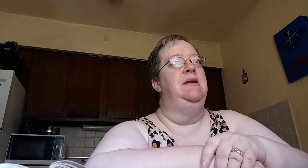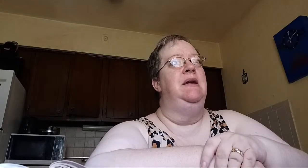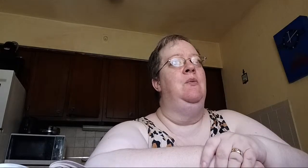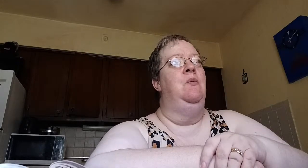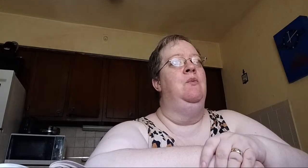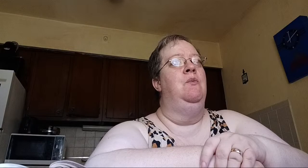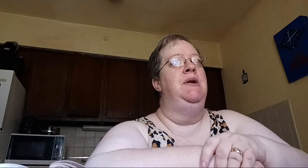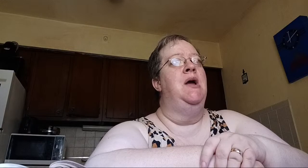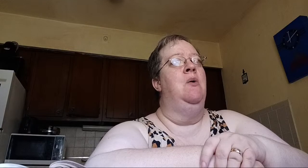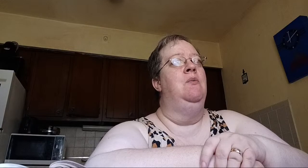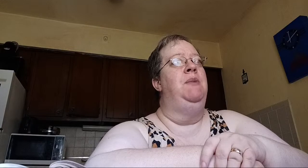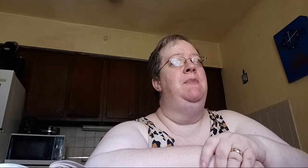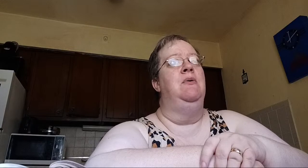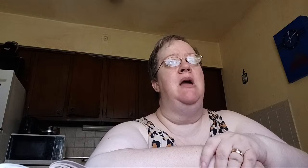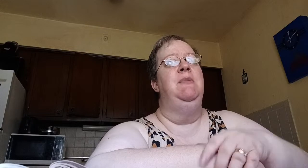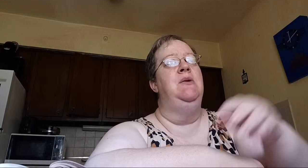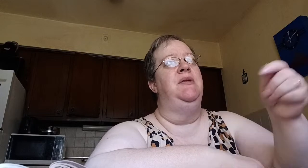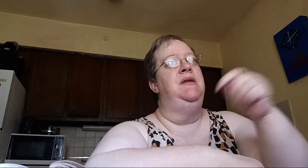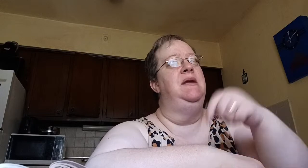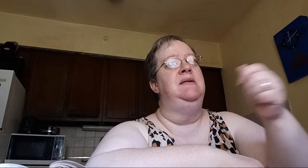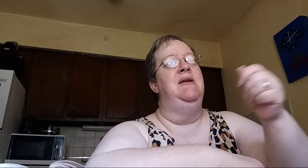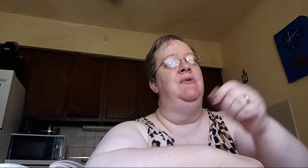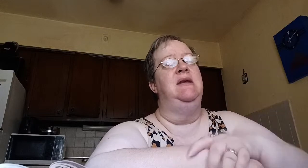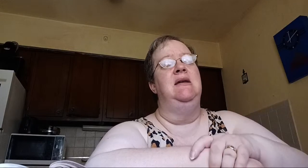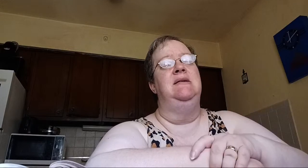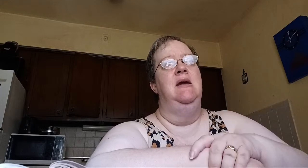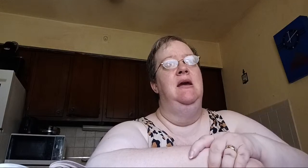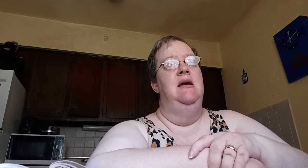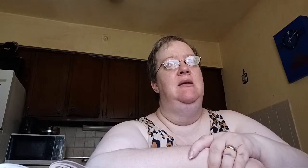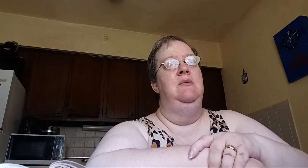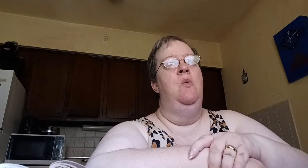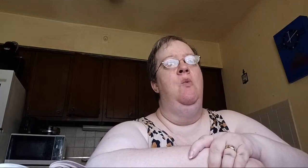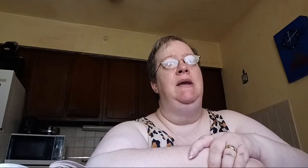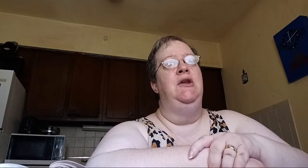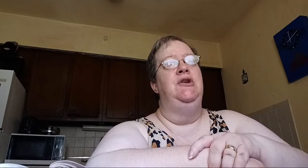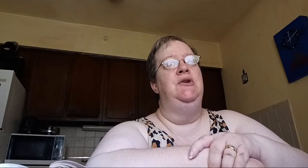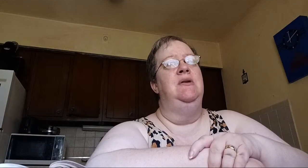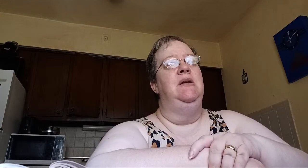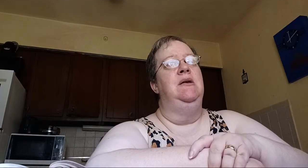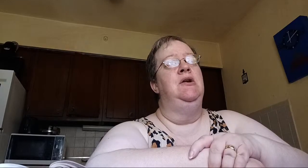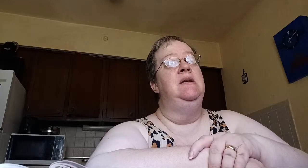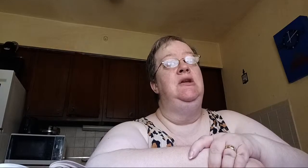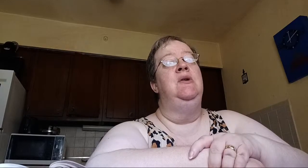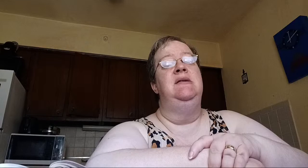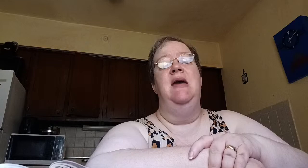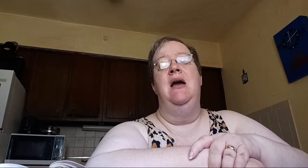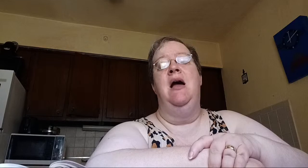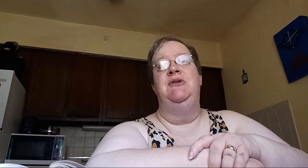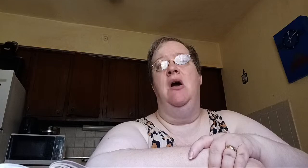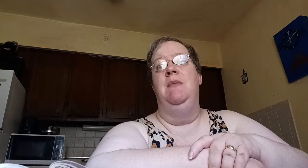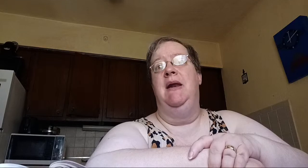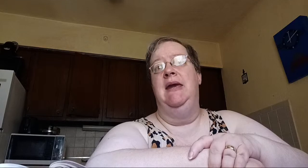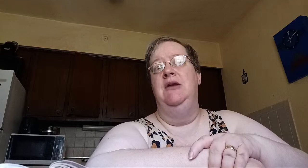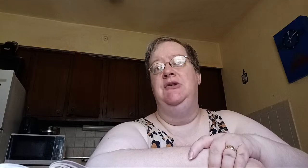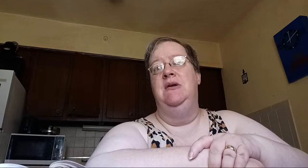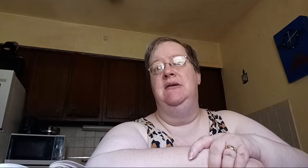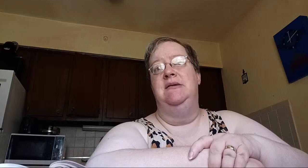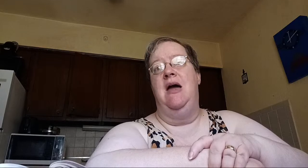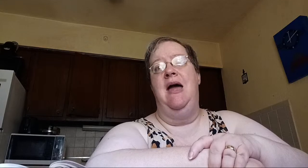you know, people come to you with these different things, wanting you to do them. You can, you can say, I'm sorry, but I can't do this. I have